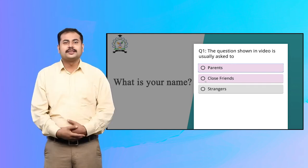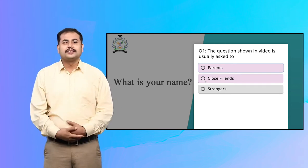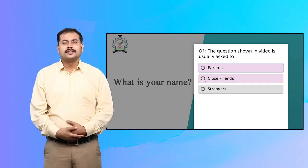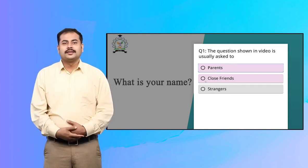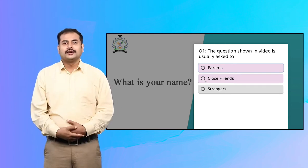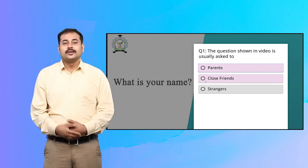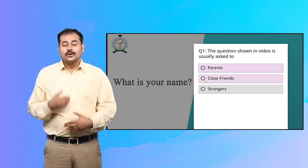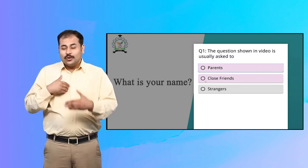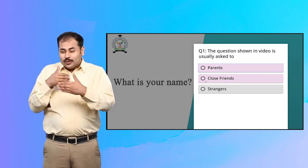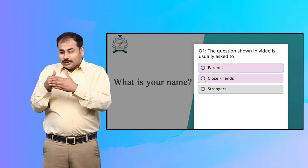Close friends